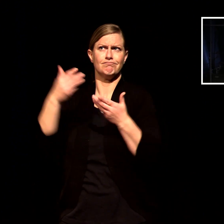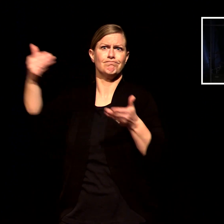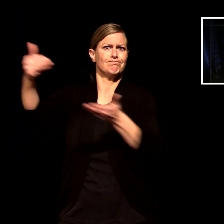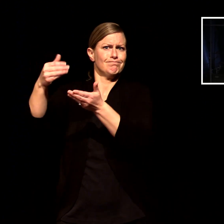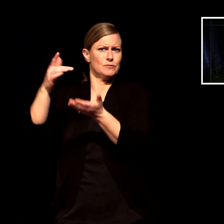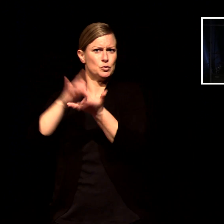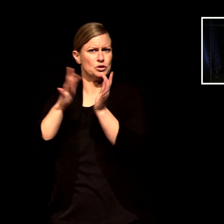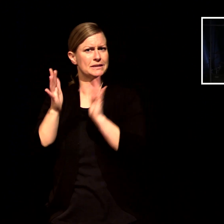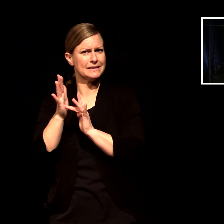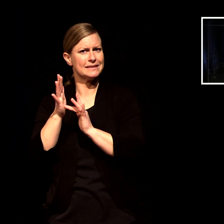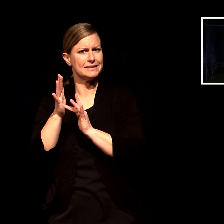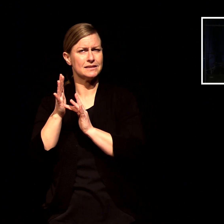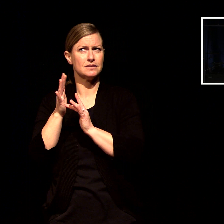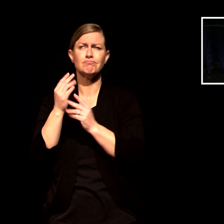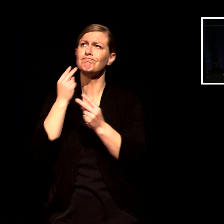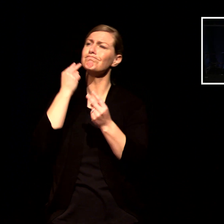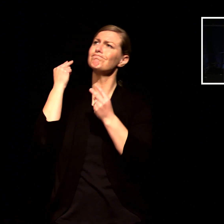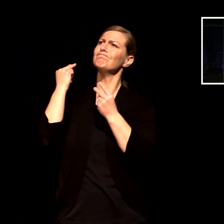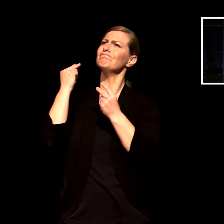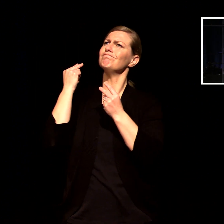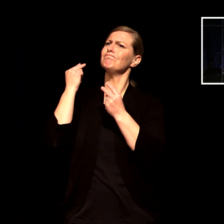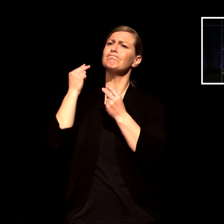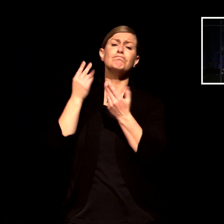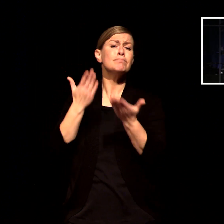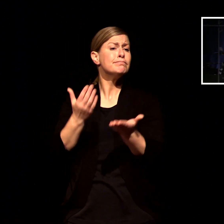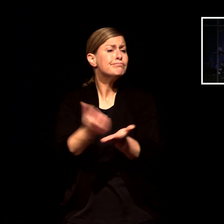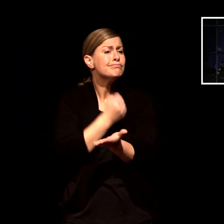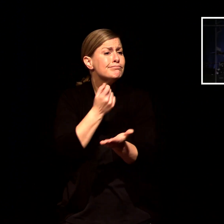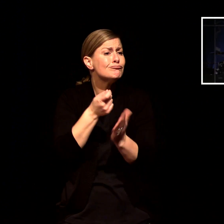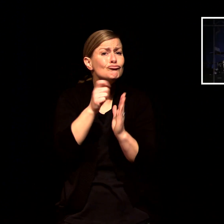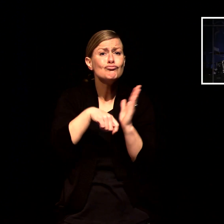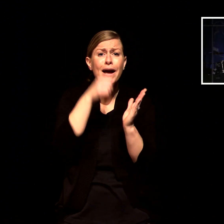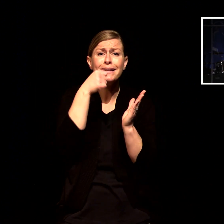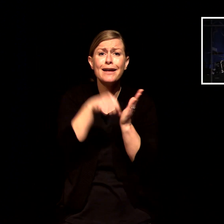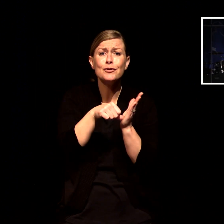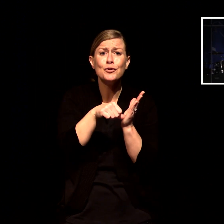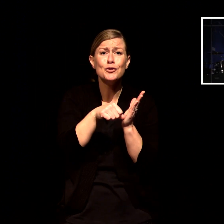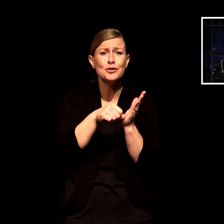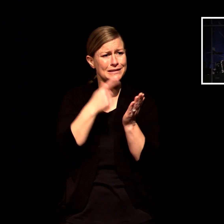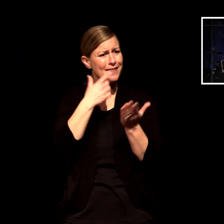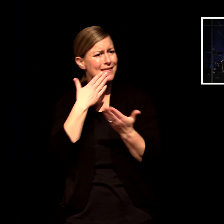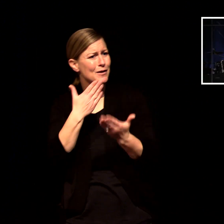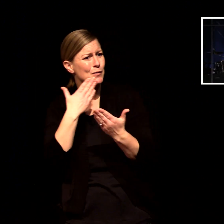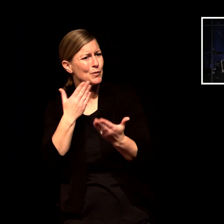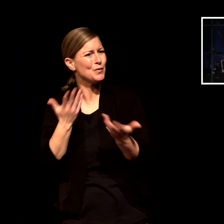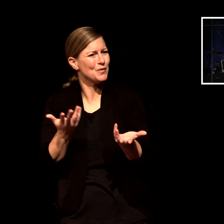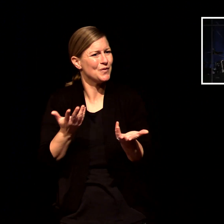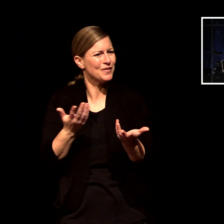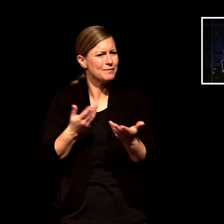this is a beautiful reminder of our part of this the role that we have in this mission